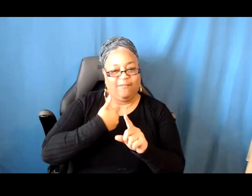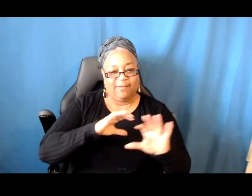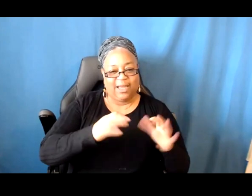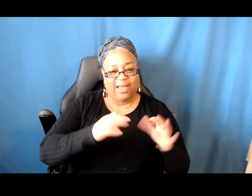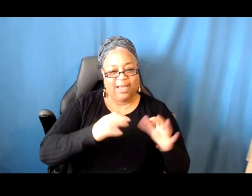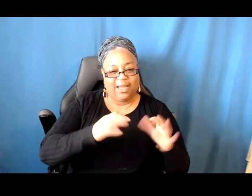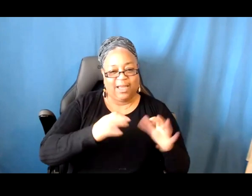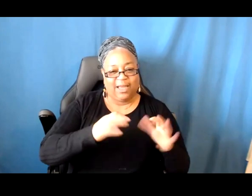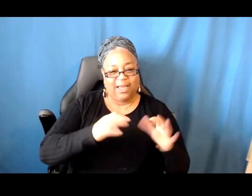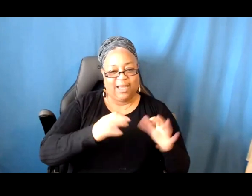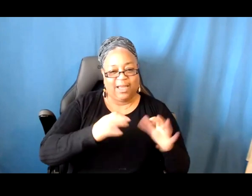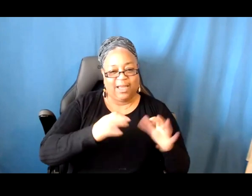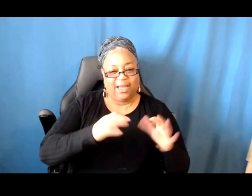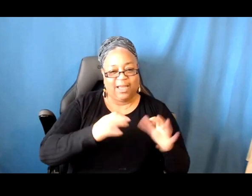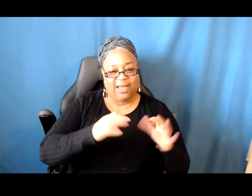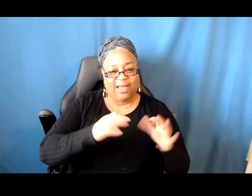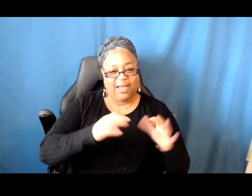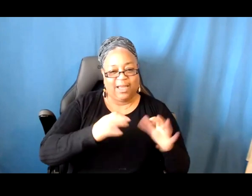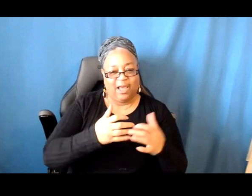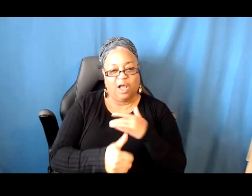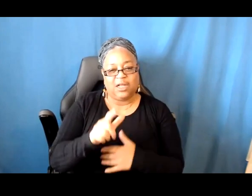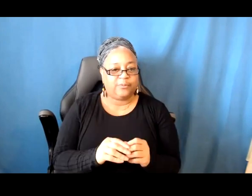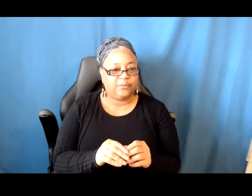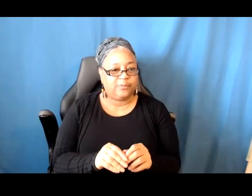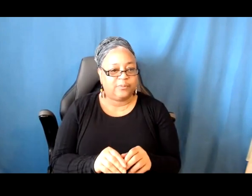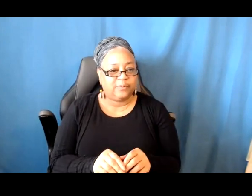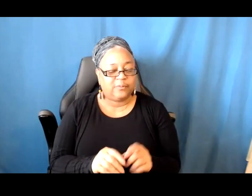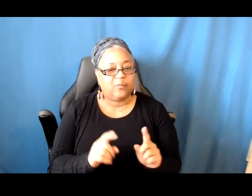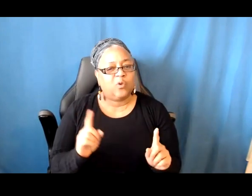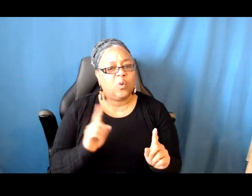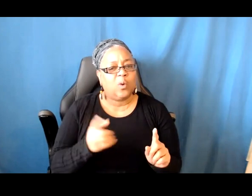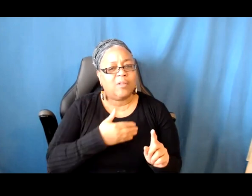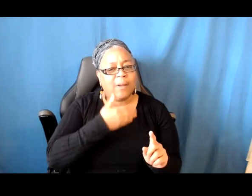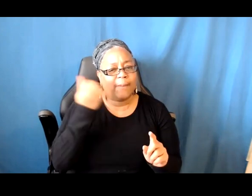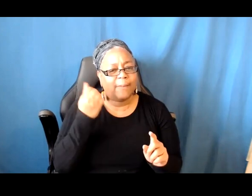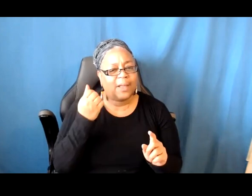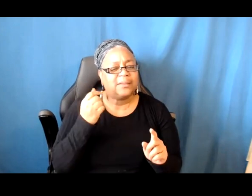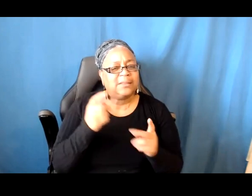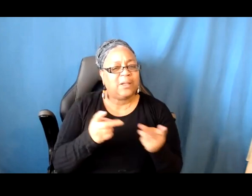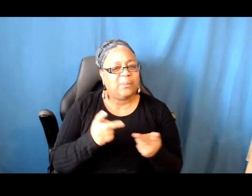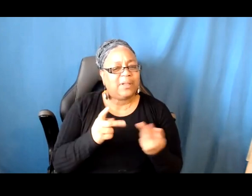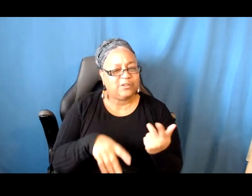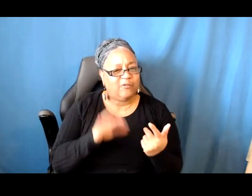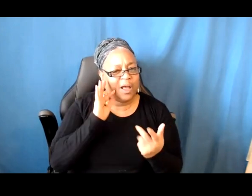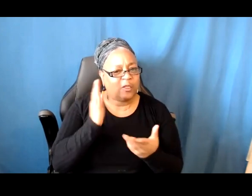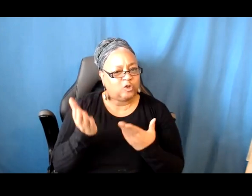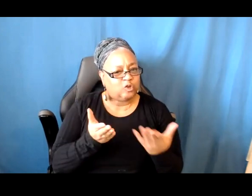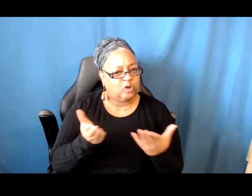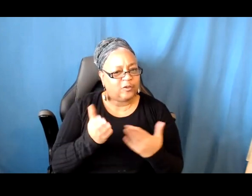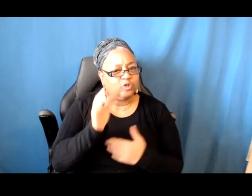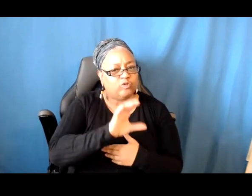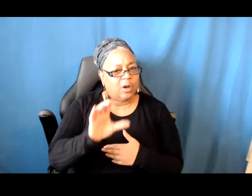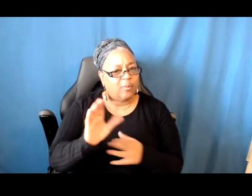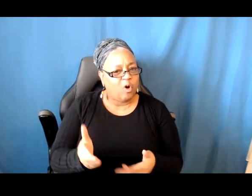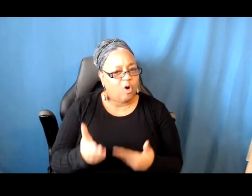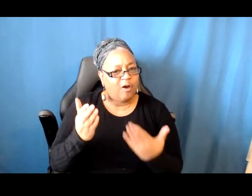Where is the best place to find the non-memory services Creator Capital offers? That's a great question. I would suggest that you check out our website and